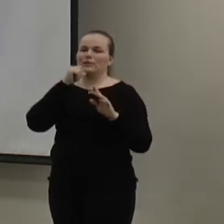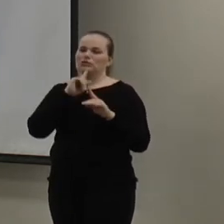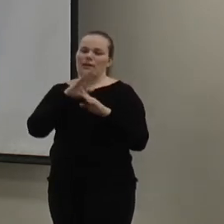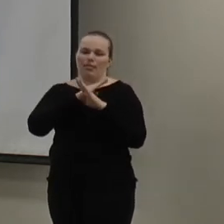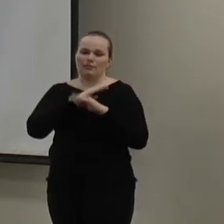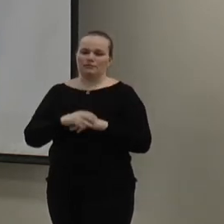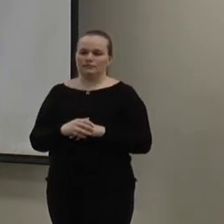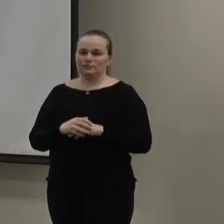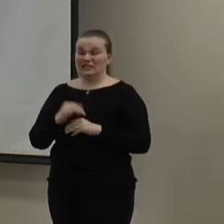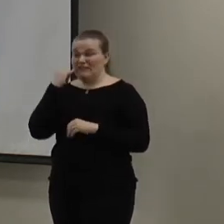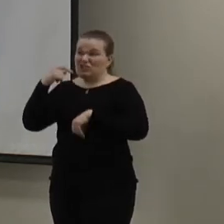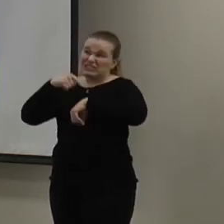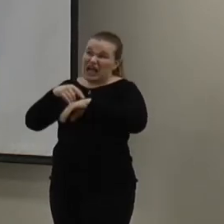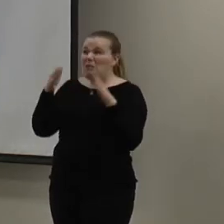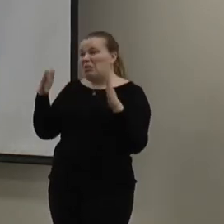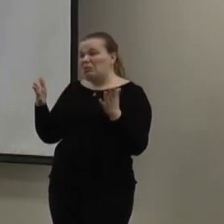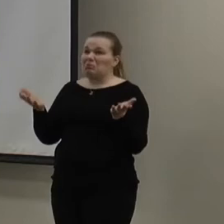is there a time span particularly?